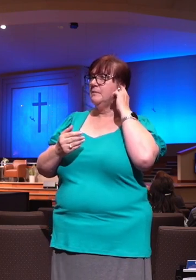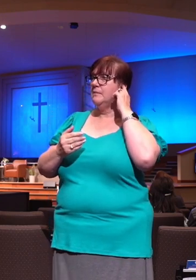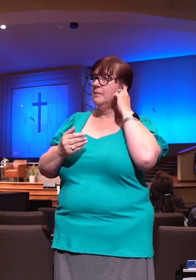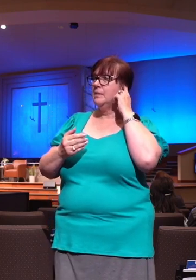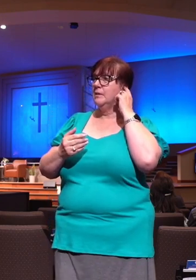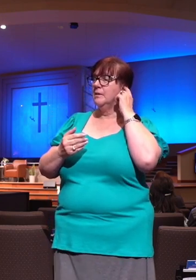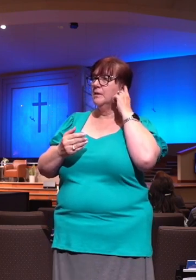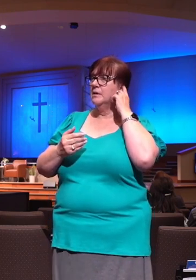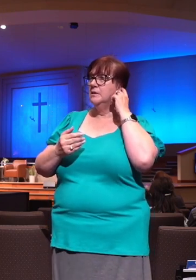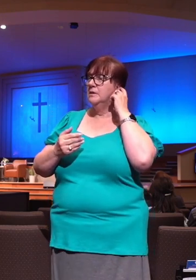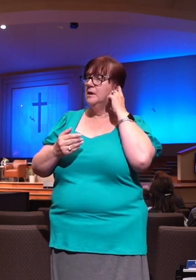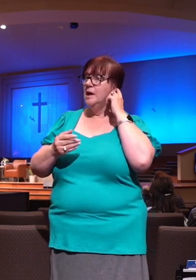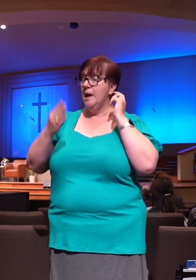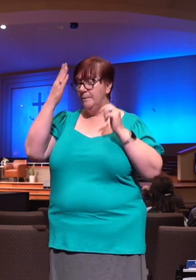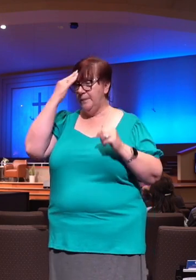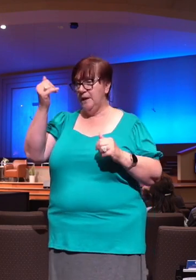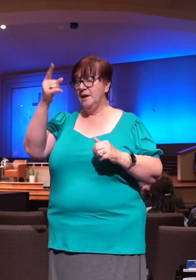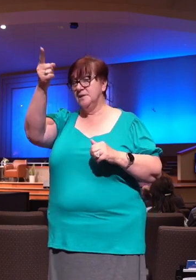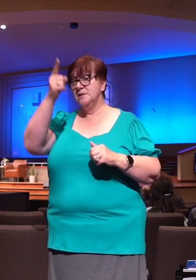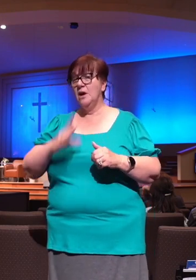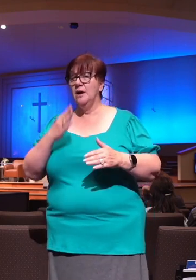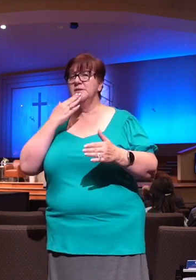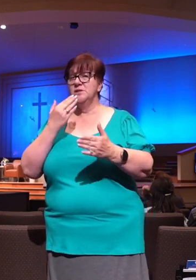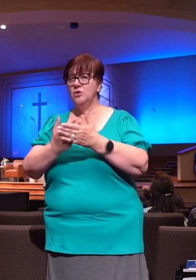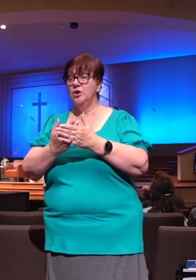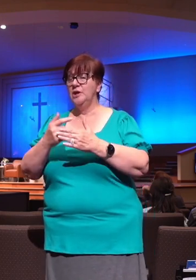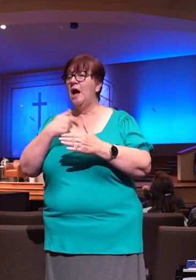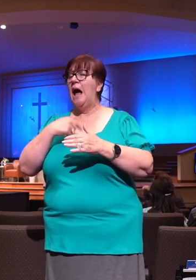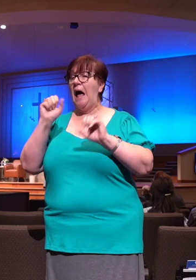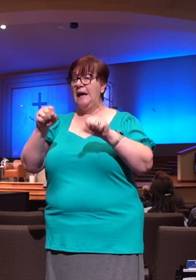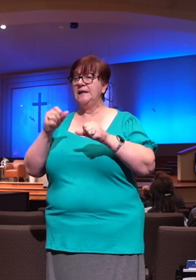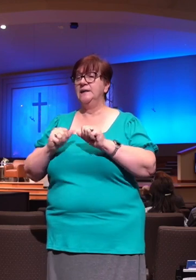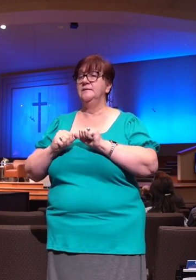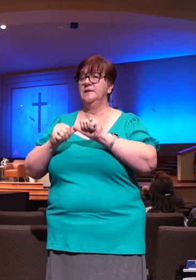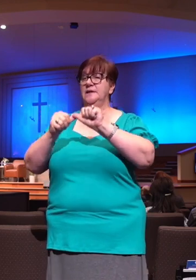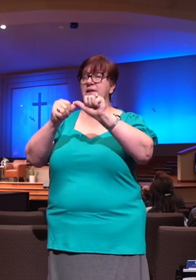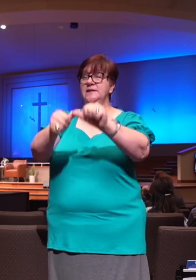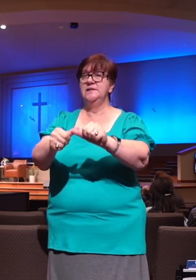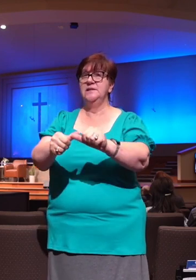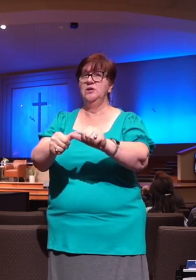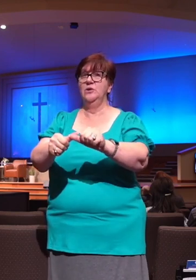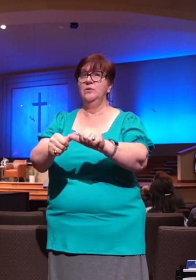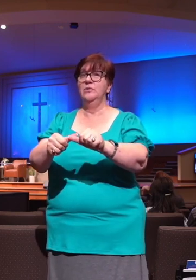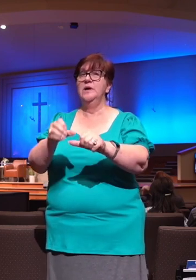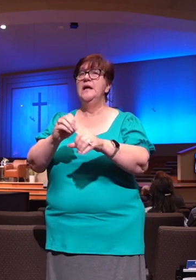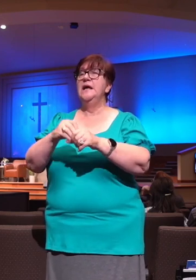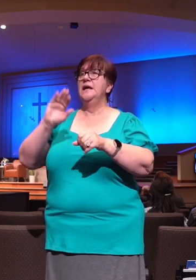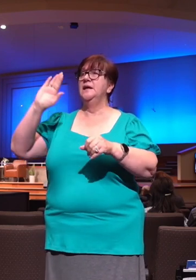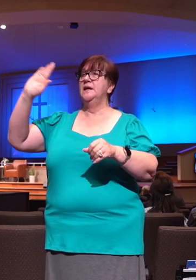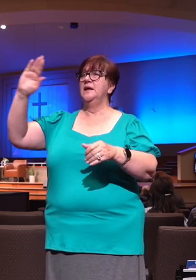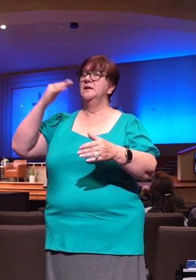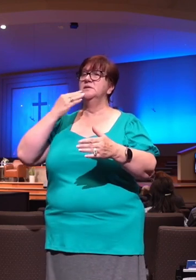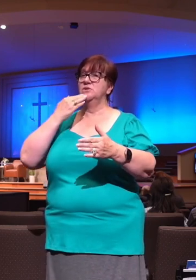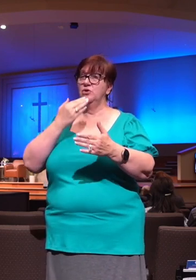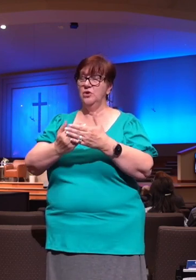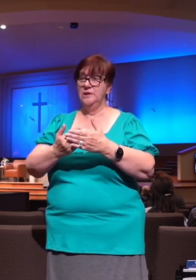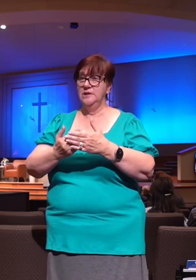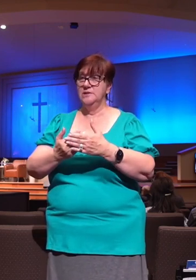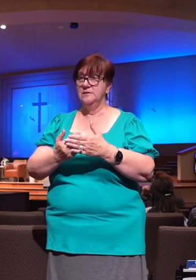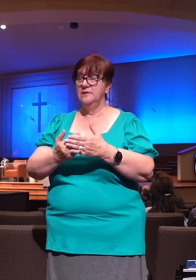he is good, I continue. And I can go forward in his good. But God is always good. He's so good. He